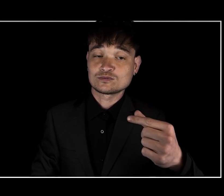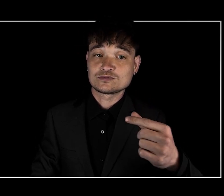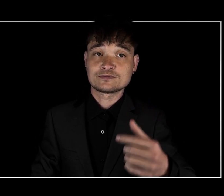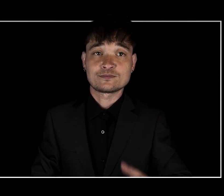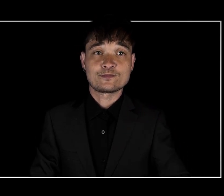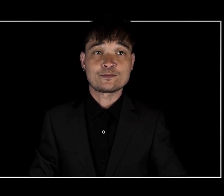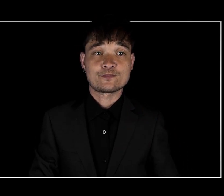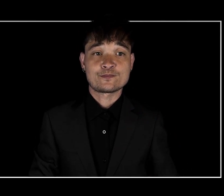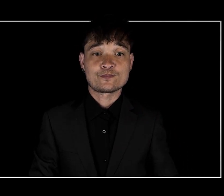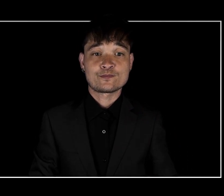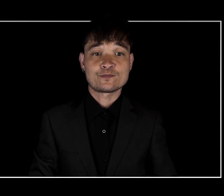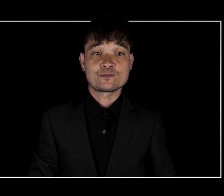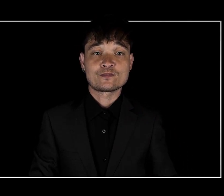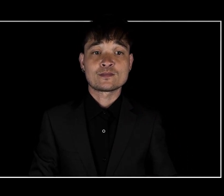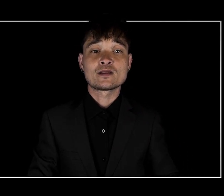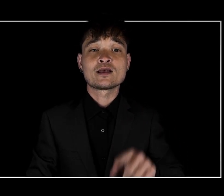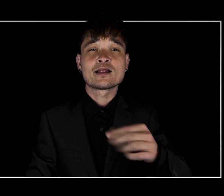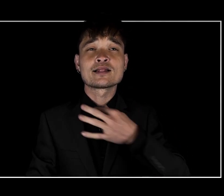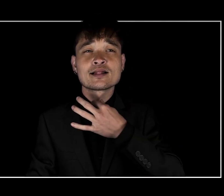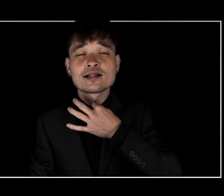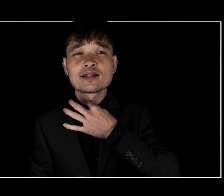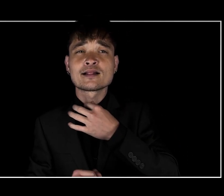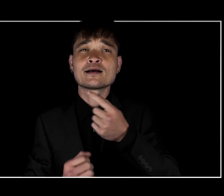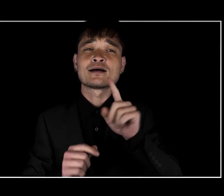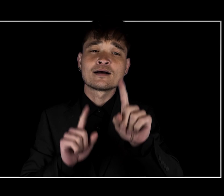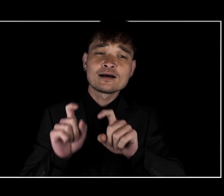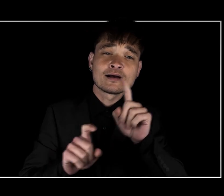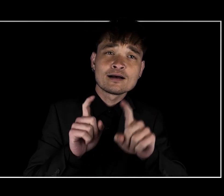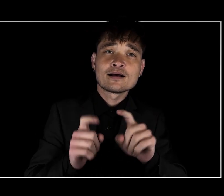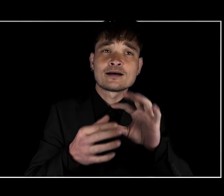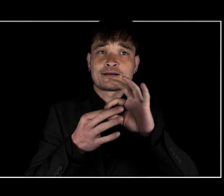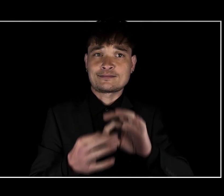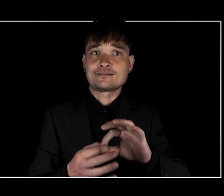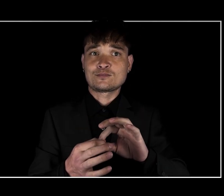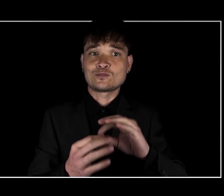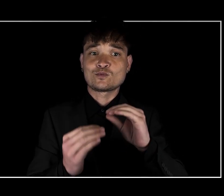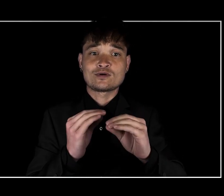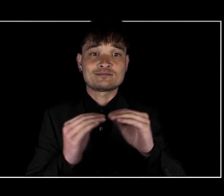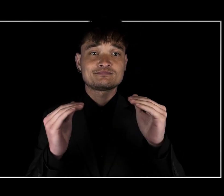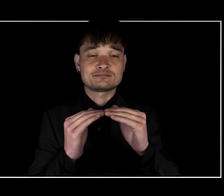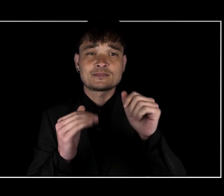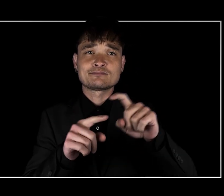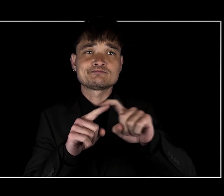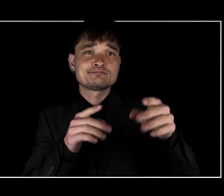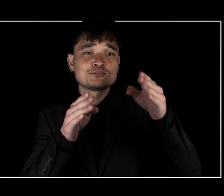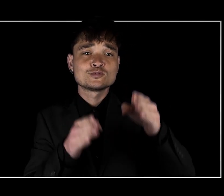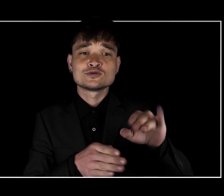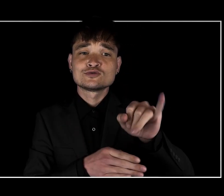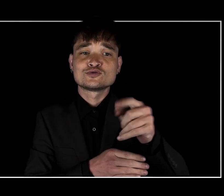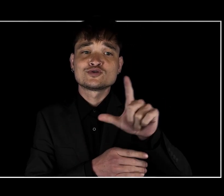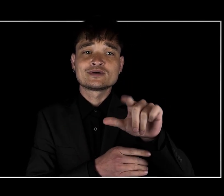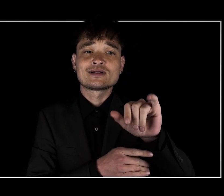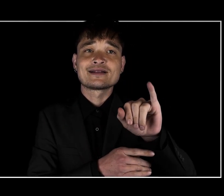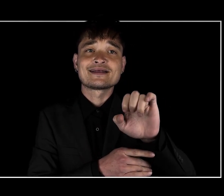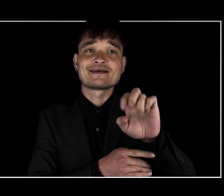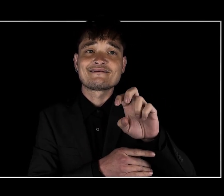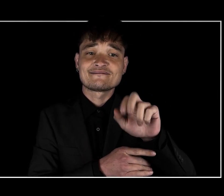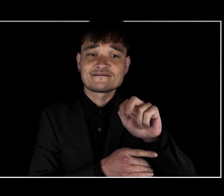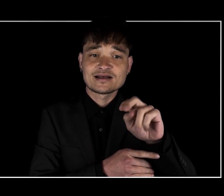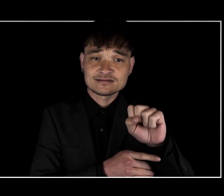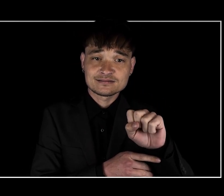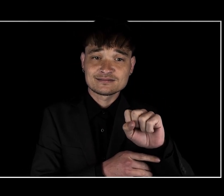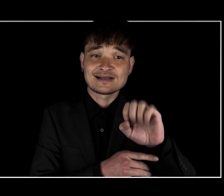If you have questions about restorative justice, you can call Jill Evans at the Essex Community